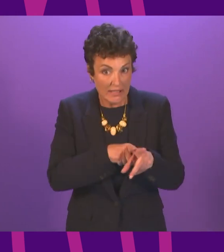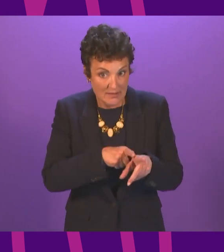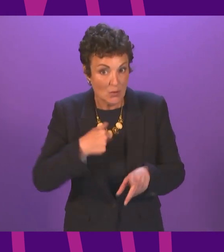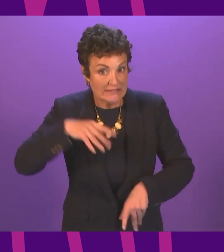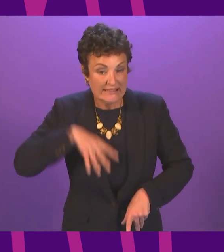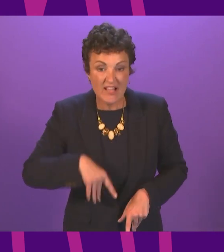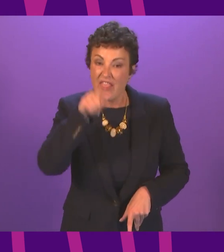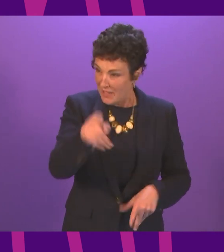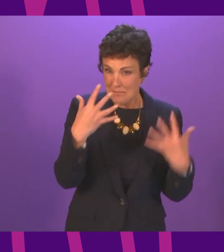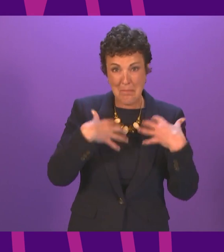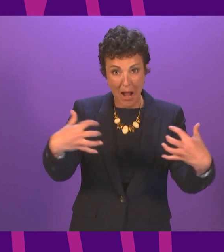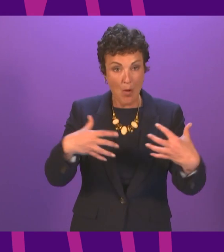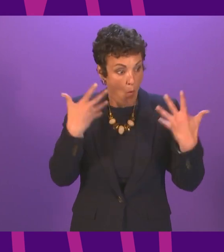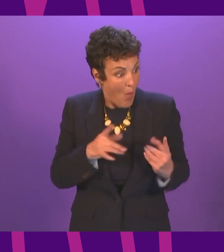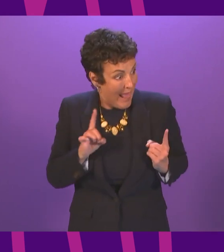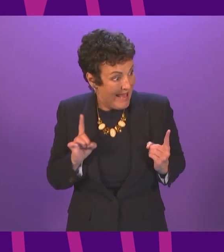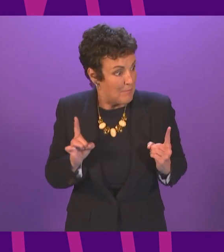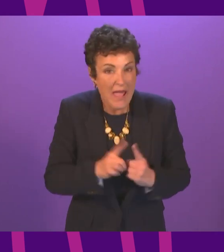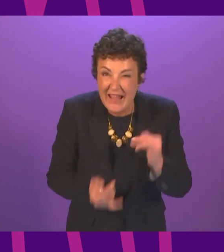this parliament has only just met